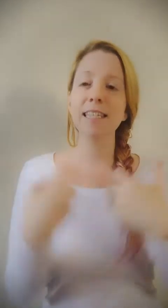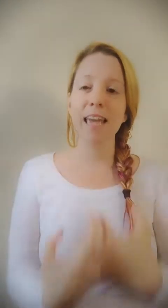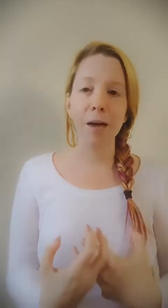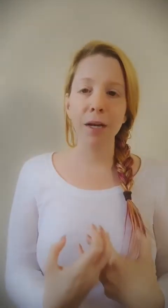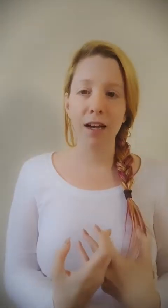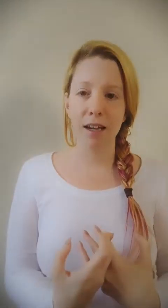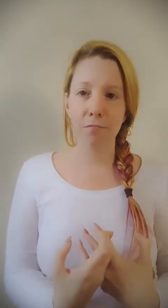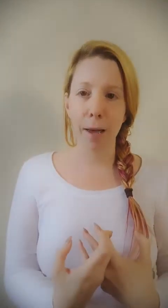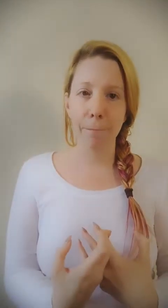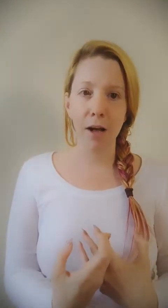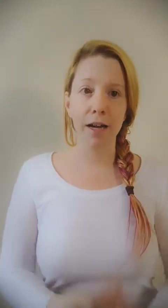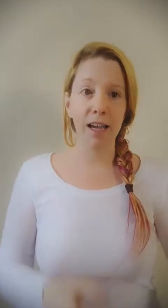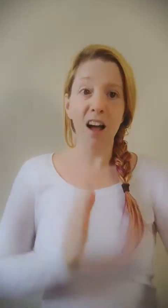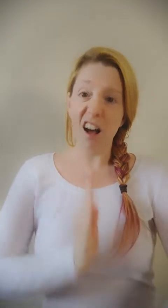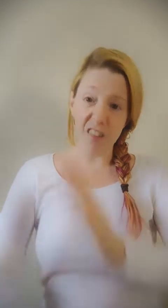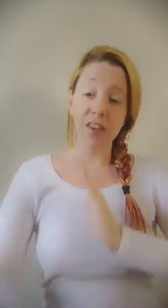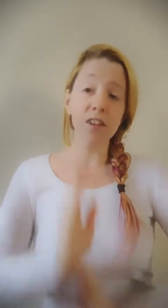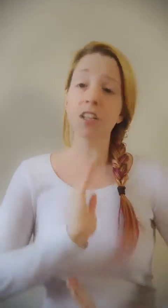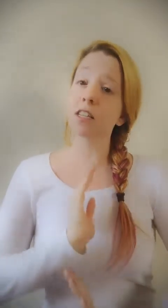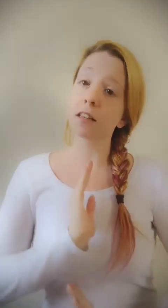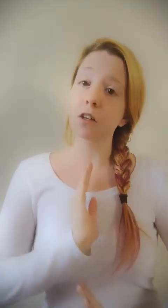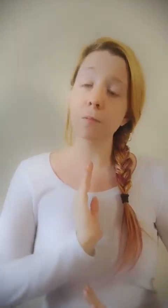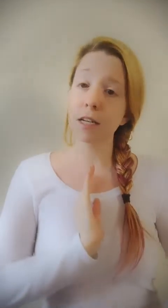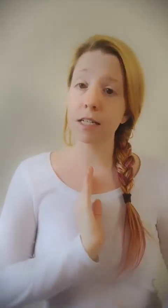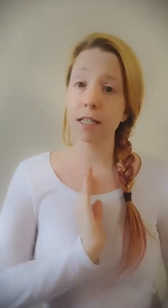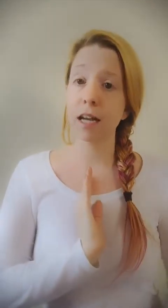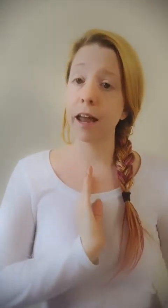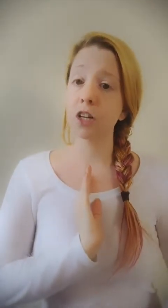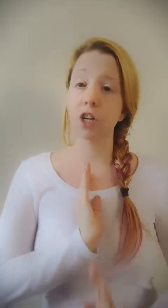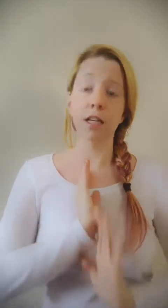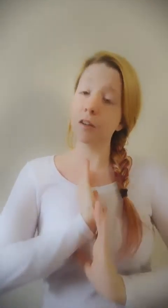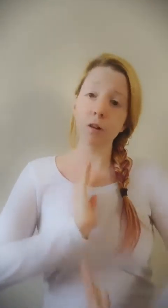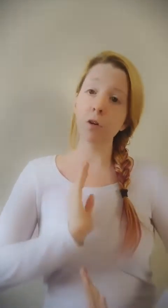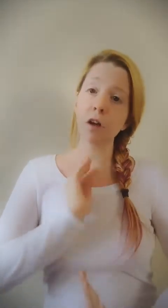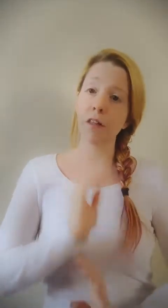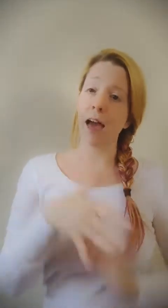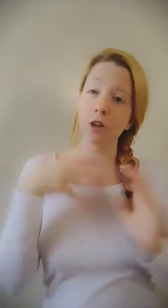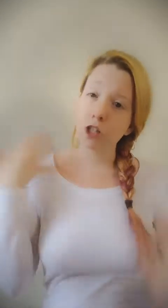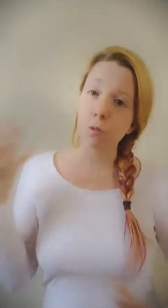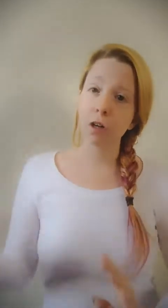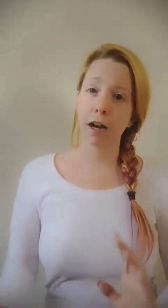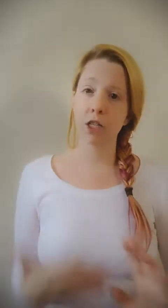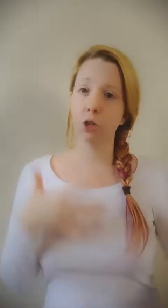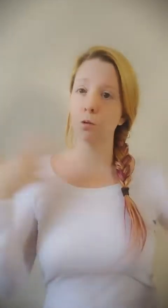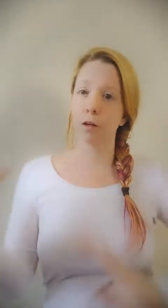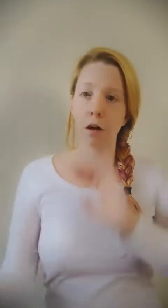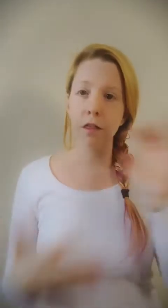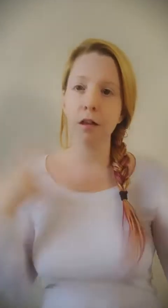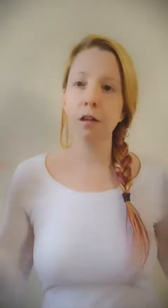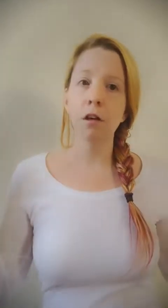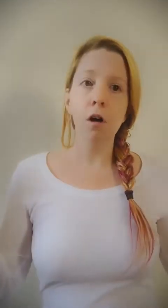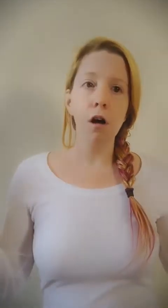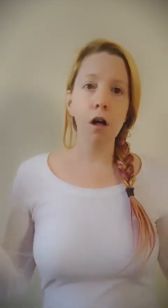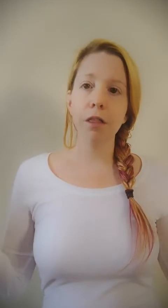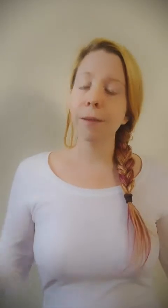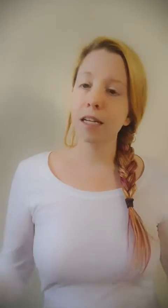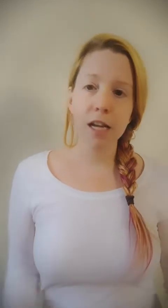stamina in my body, of even just a little bit of disconnection. Even with all the energy work I do and all the meditation